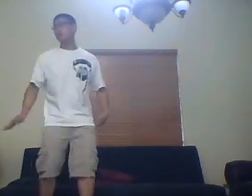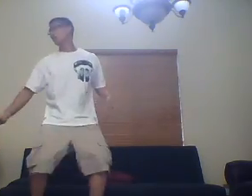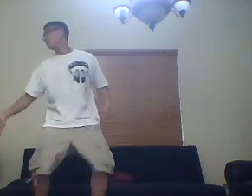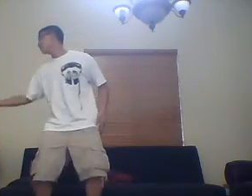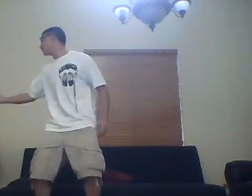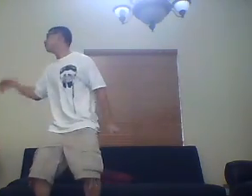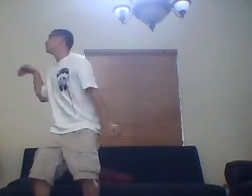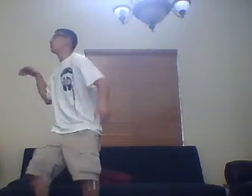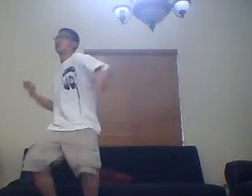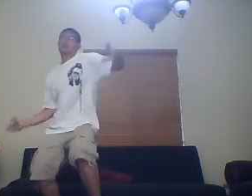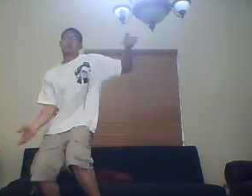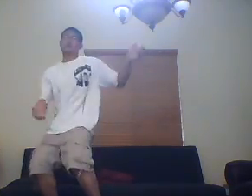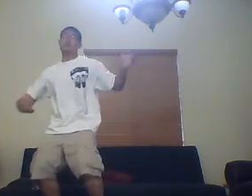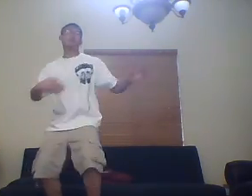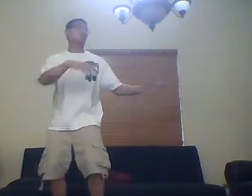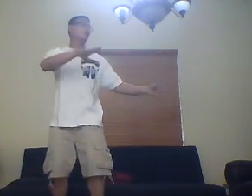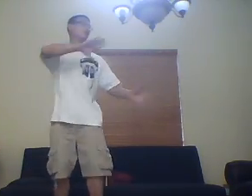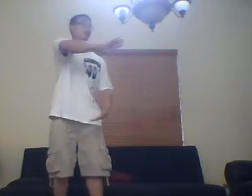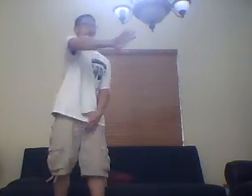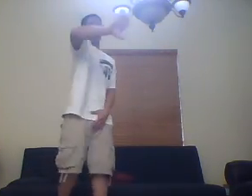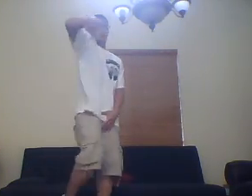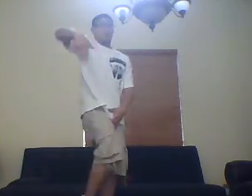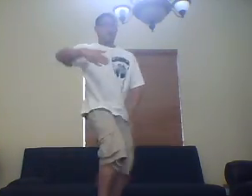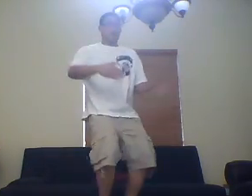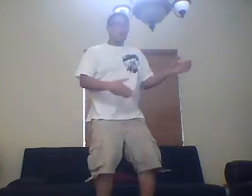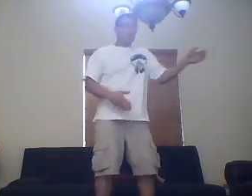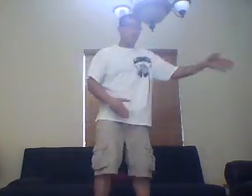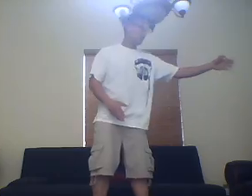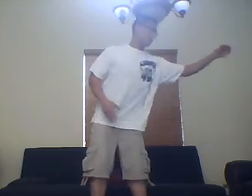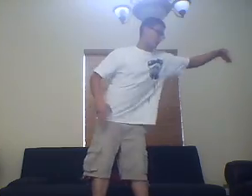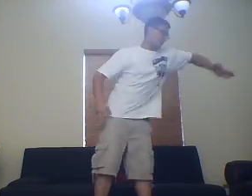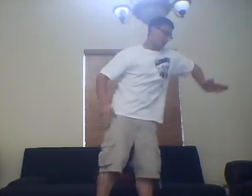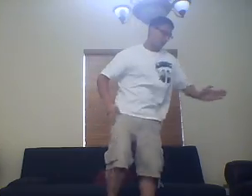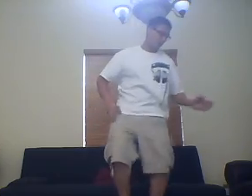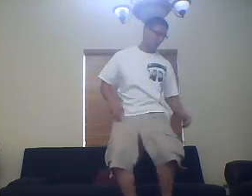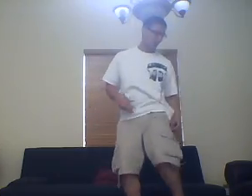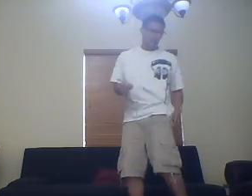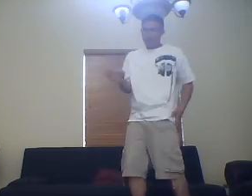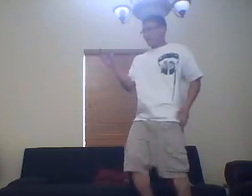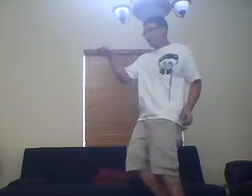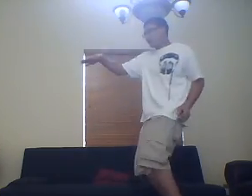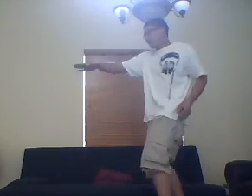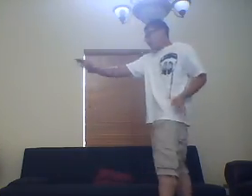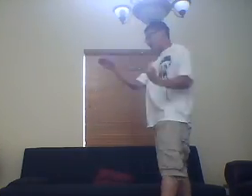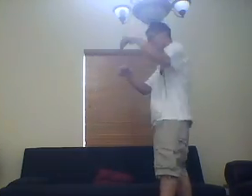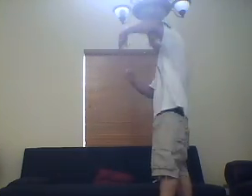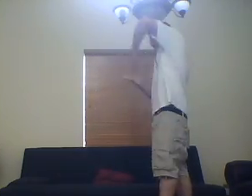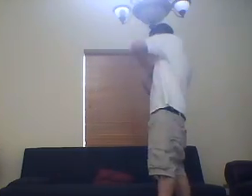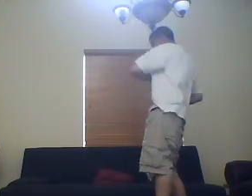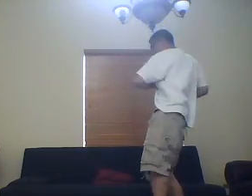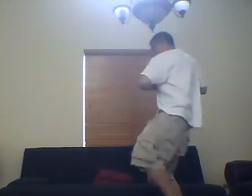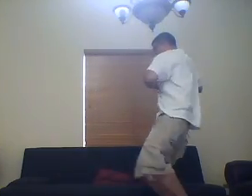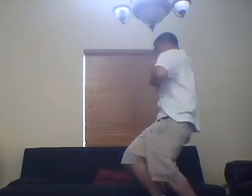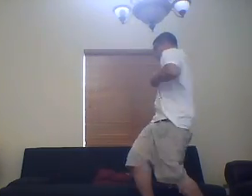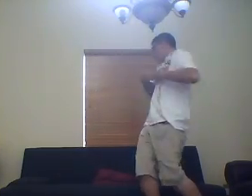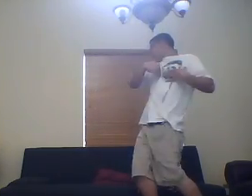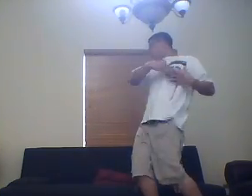Gotta say, mmm, mmm, mmm, mmm, mmm.